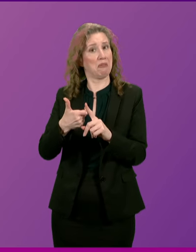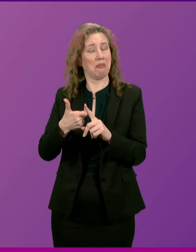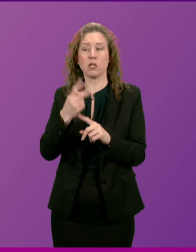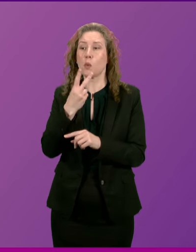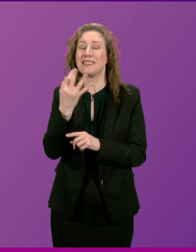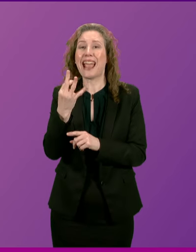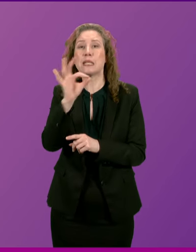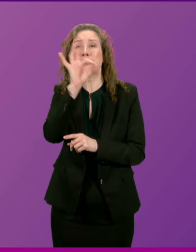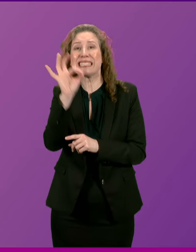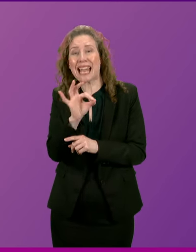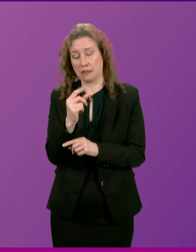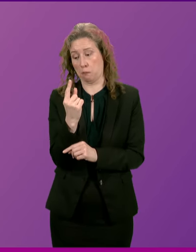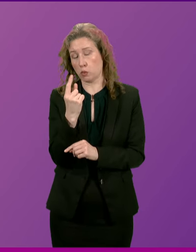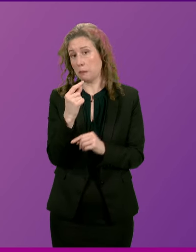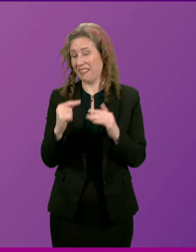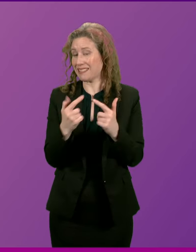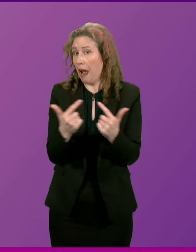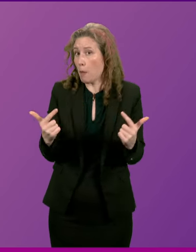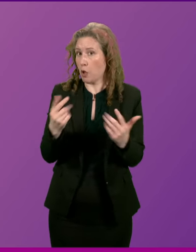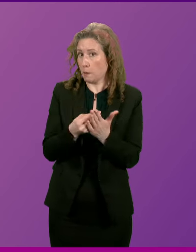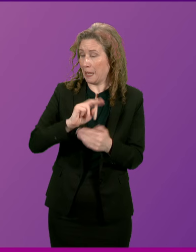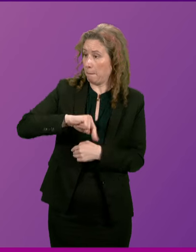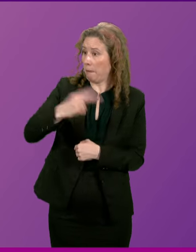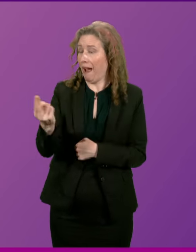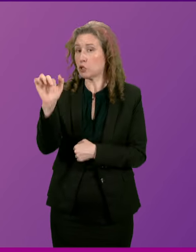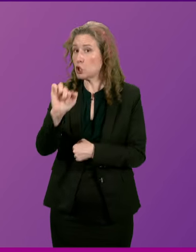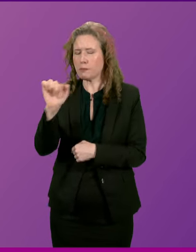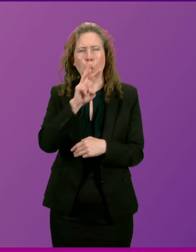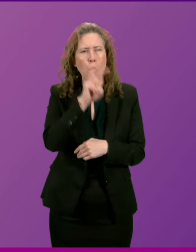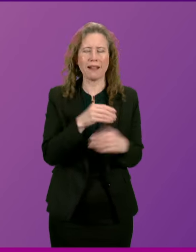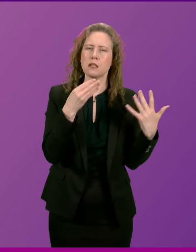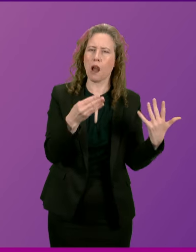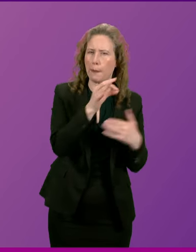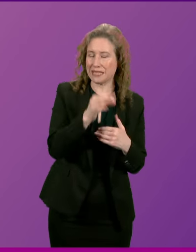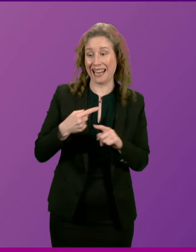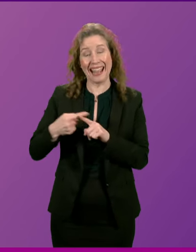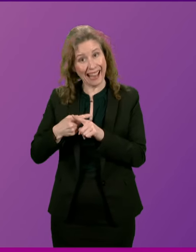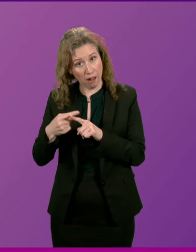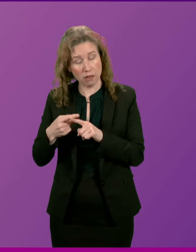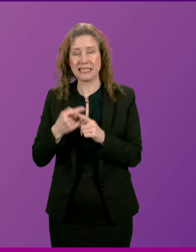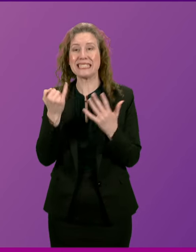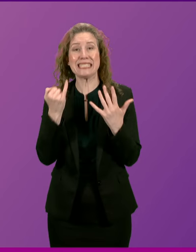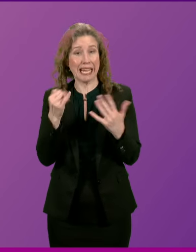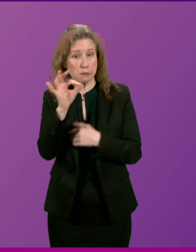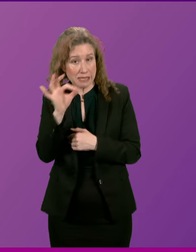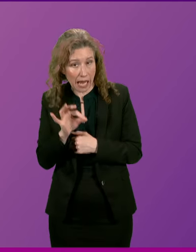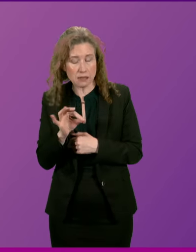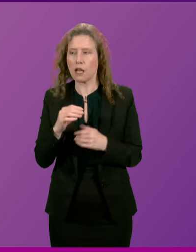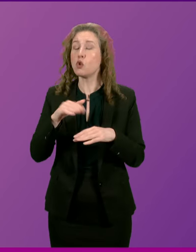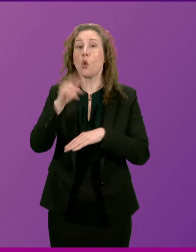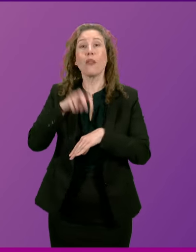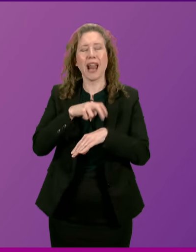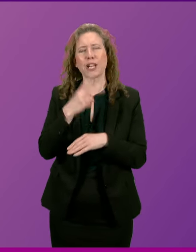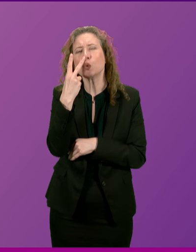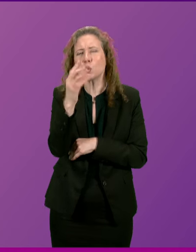is likely to be the scale of return in Scotland. In Wales, it's 9%. In England, 6%. In Northern Ireland,